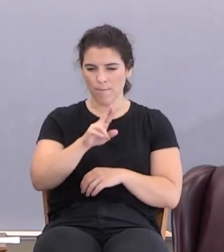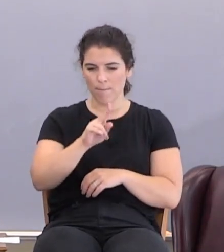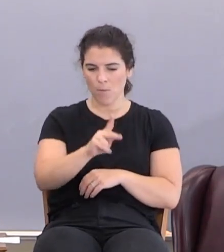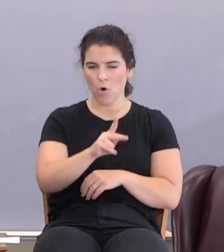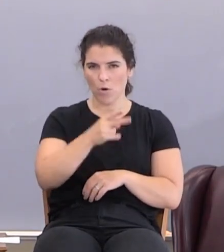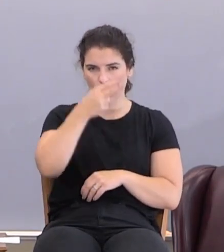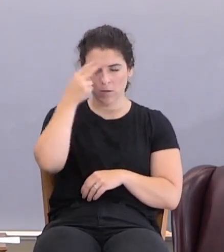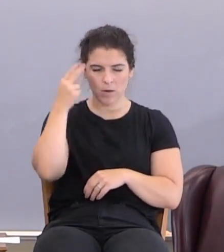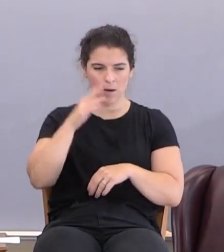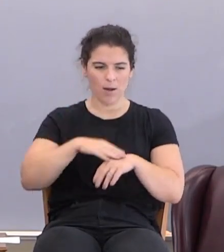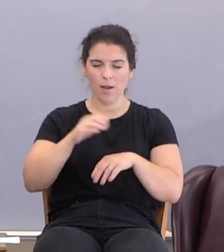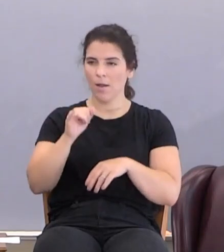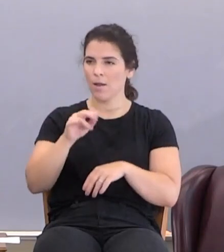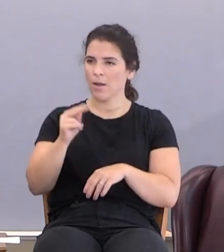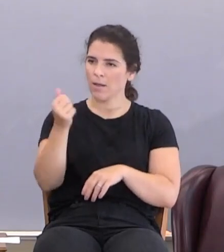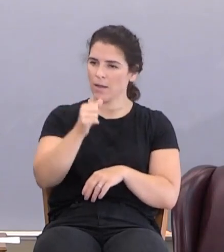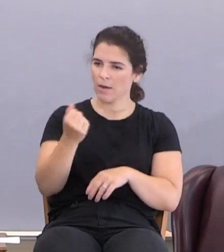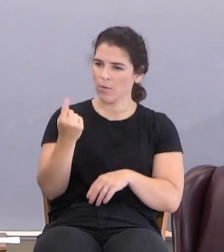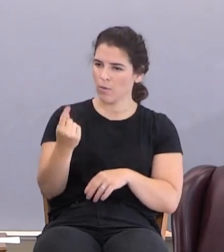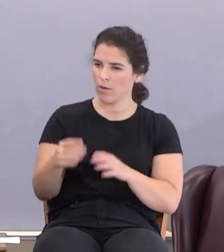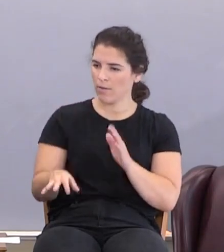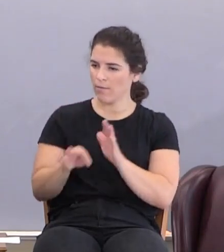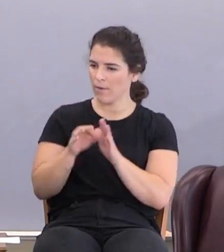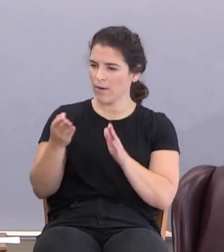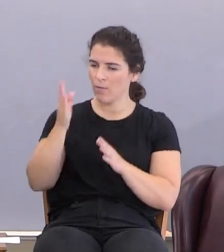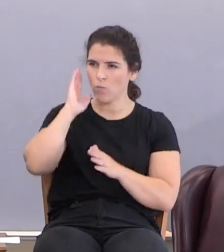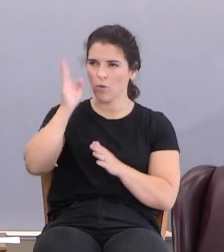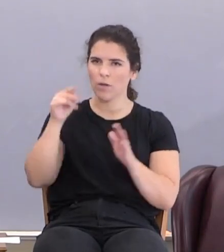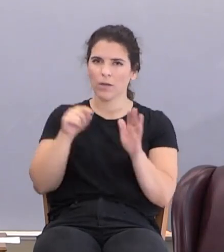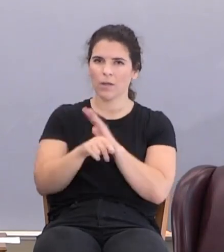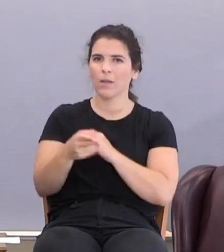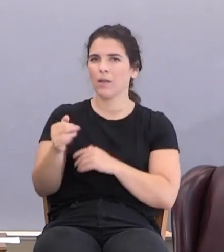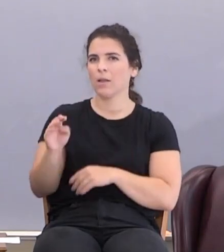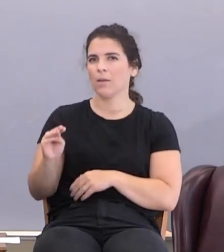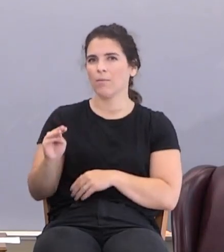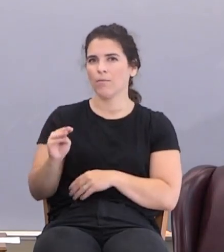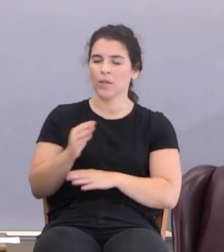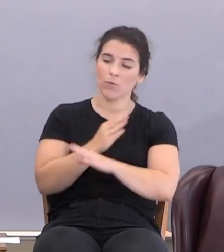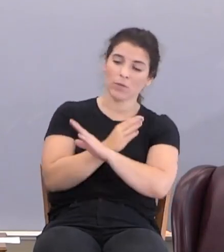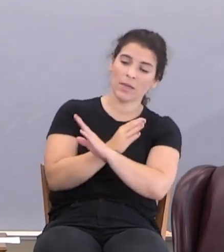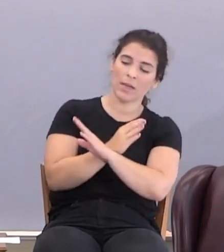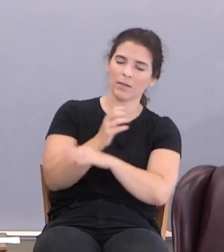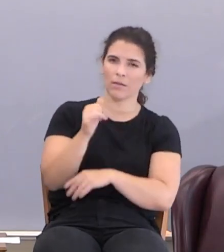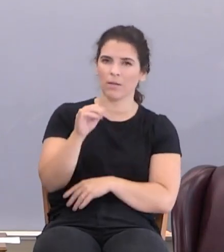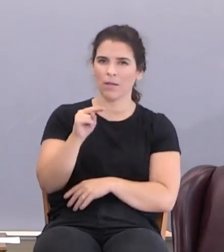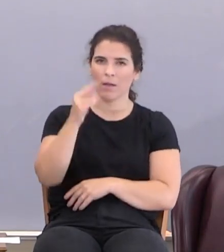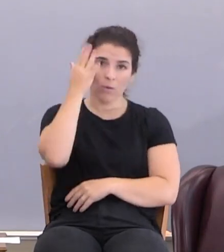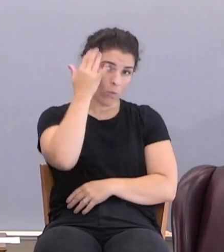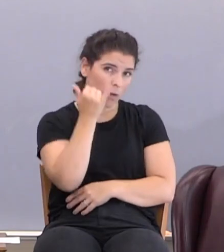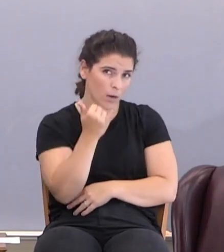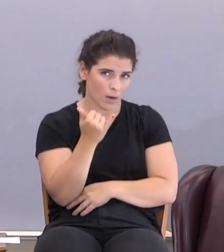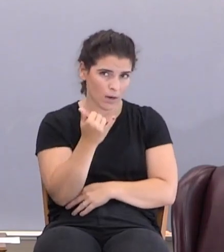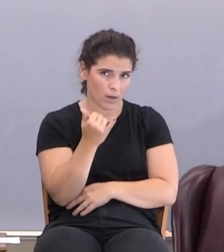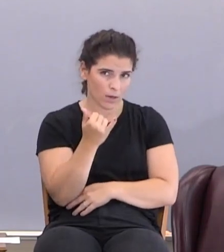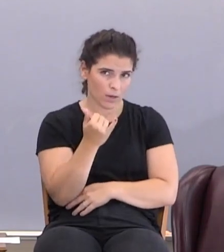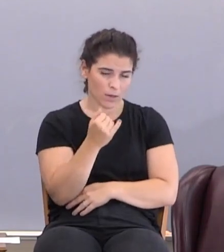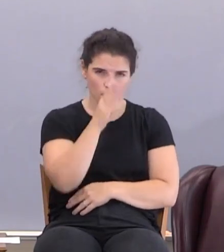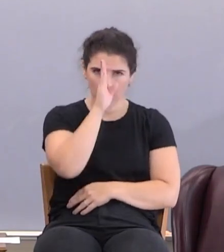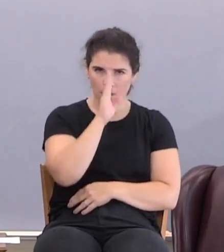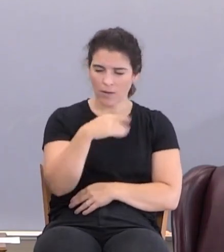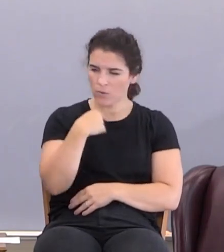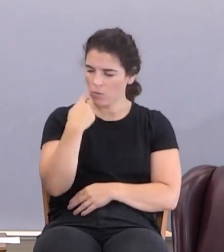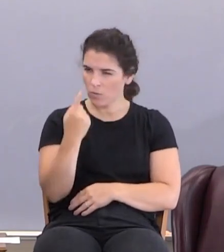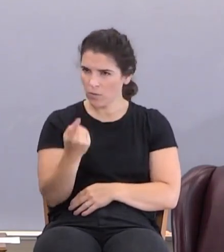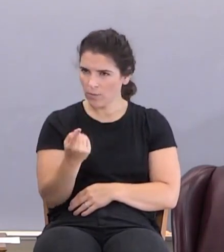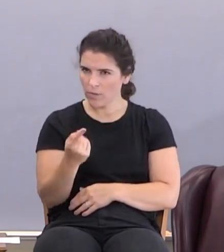lest any finding him should kill him. He protects him because God said